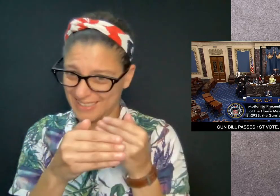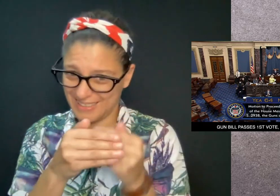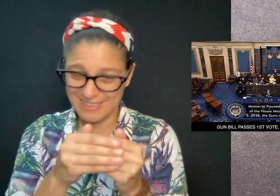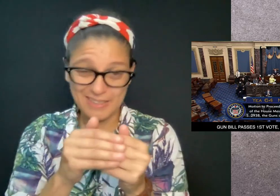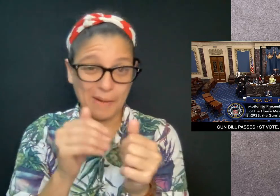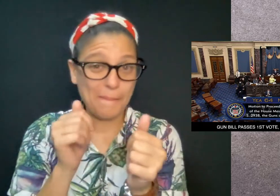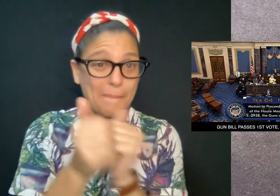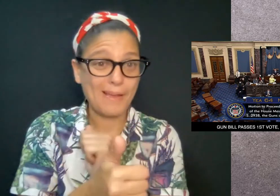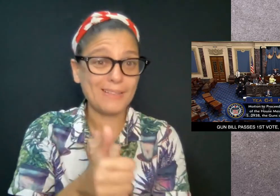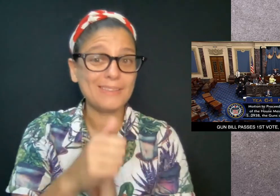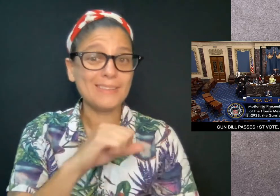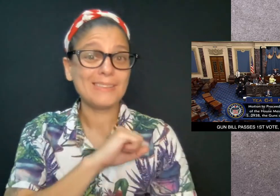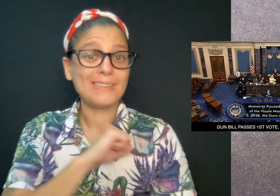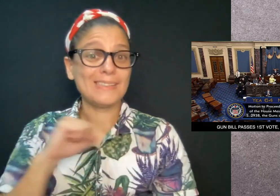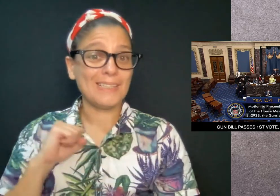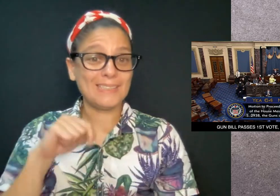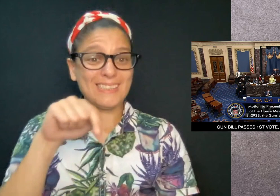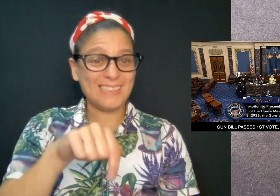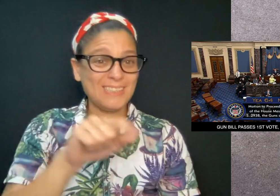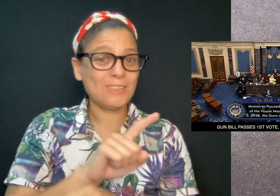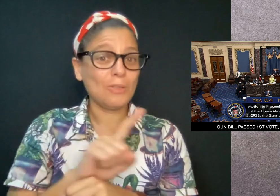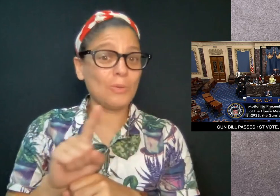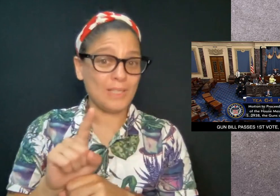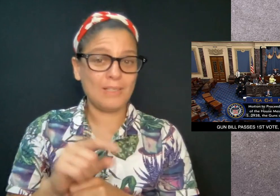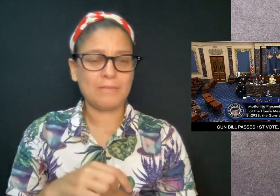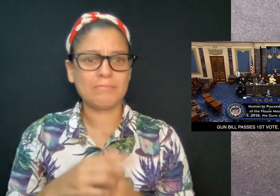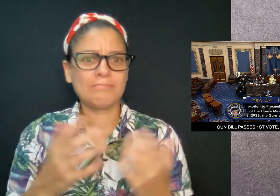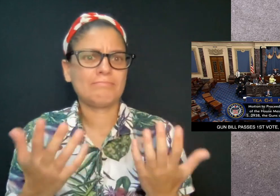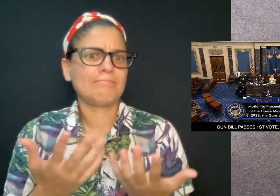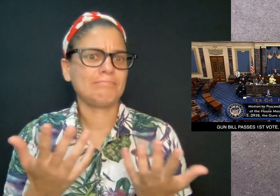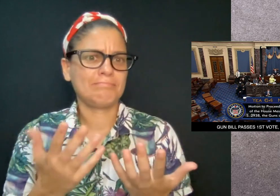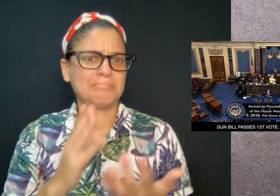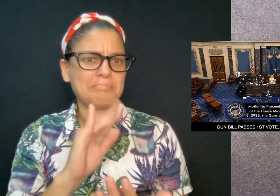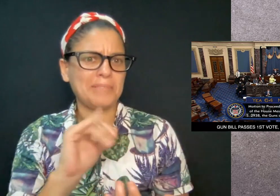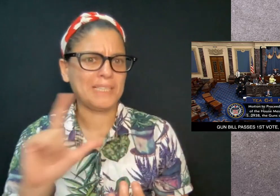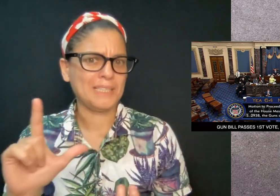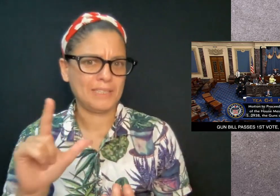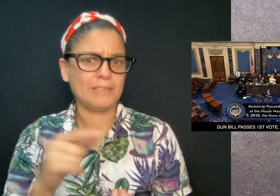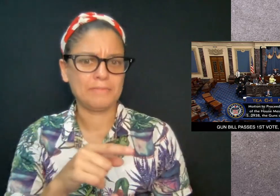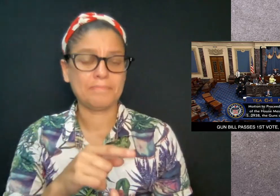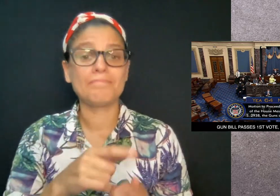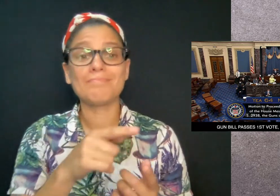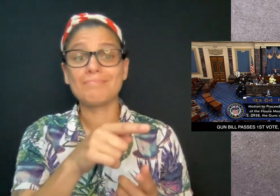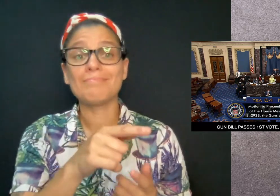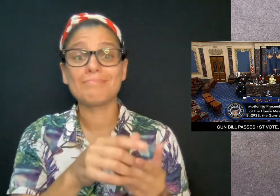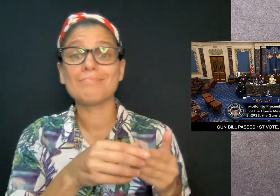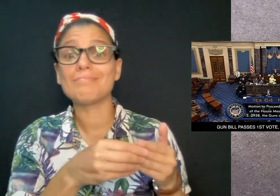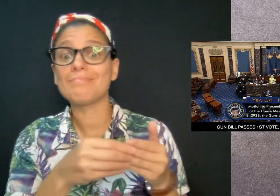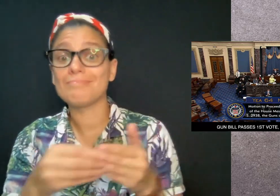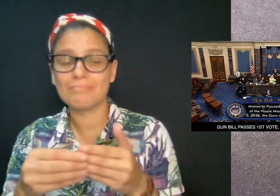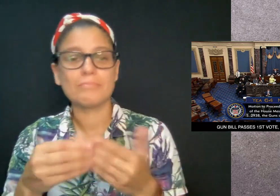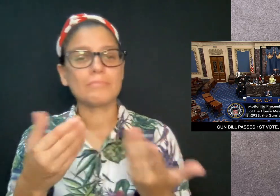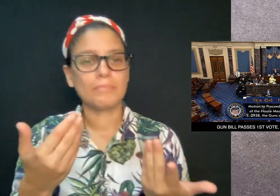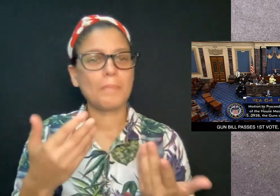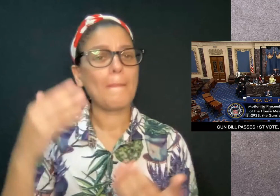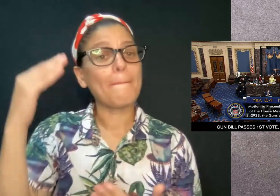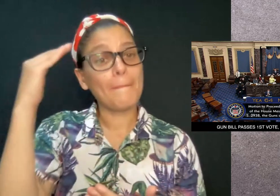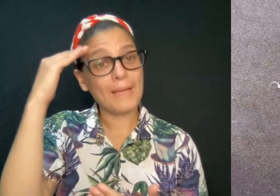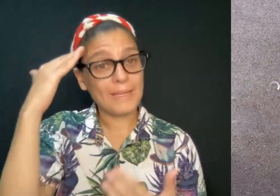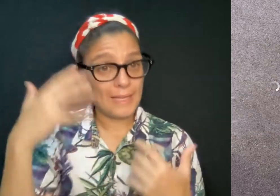A vote late last night sets up the bill to potentially pass the Senate this week. So what's in